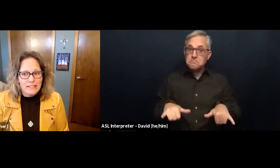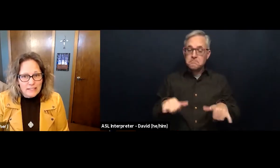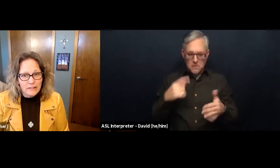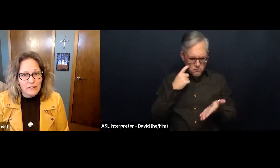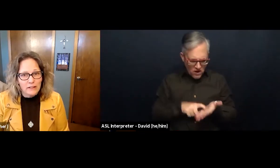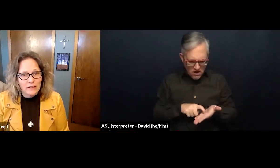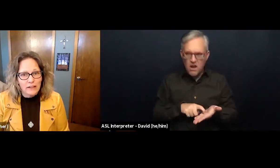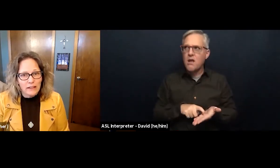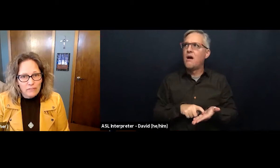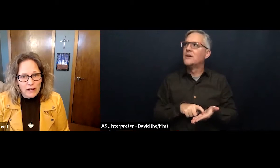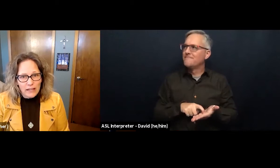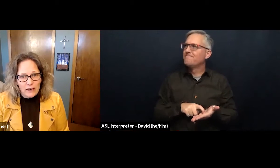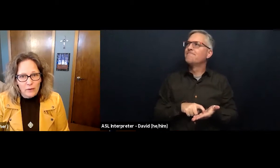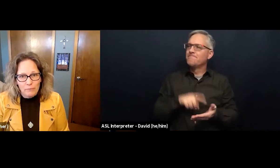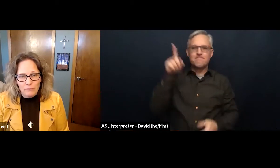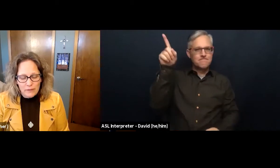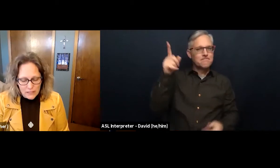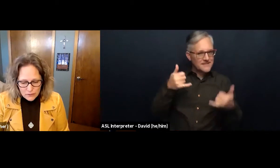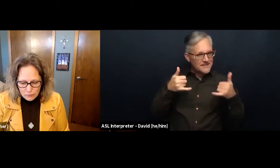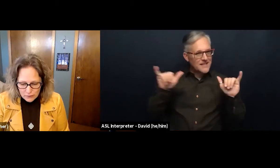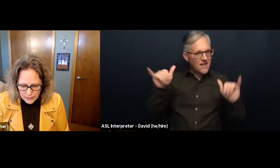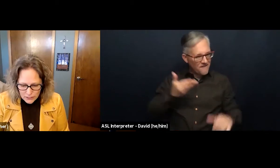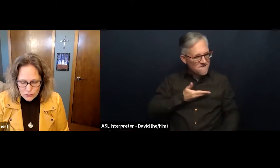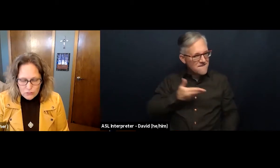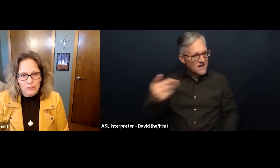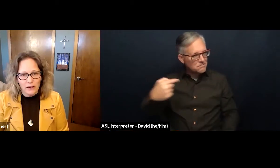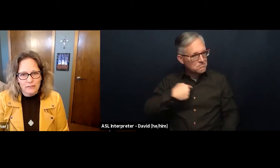still inviting him into relationship with God.